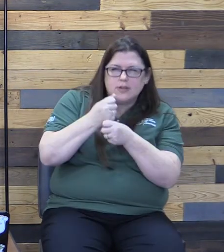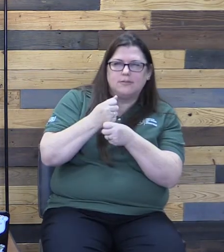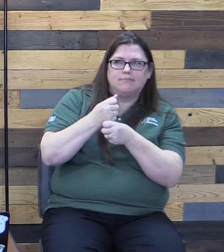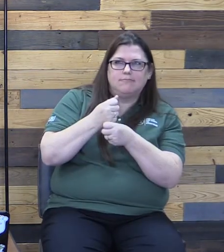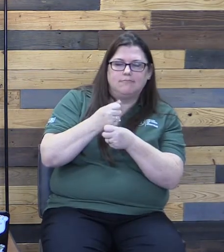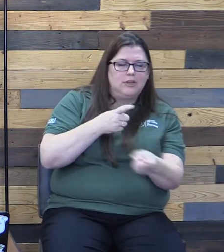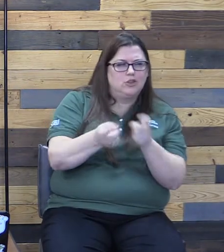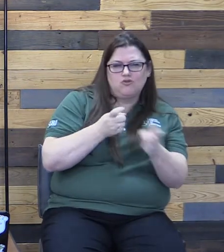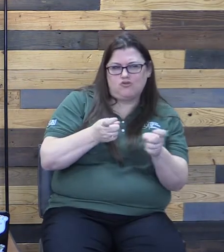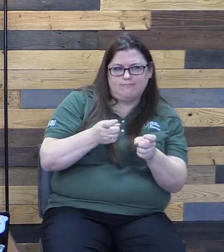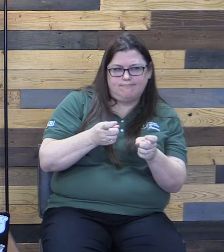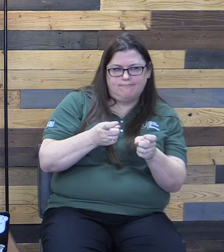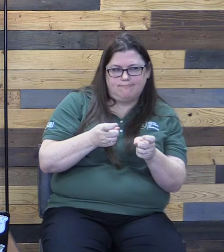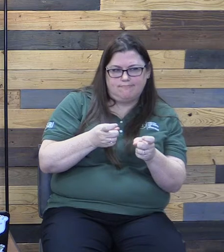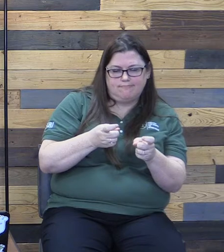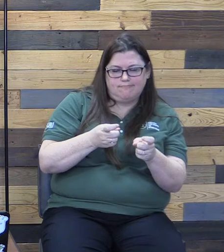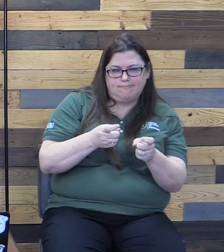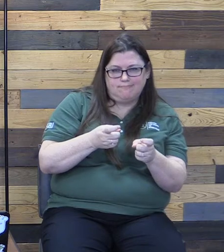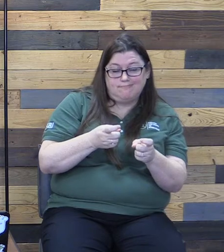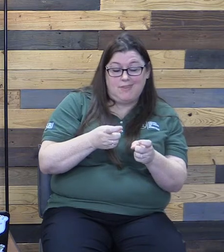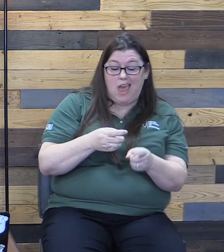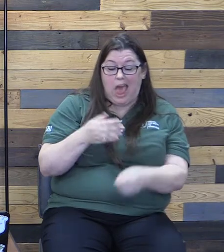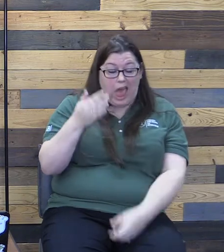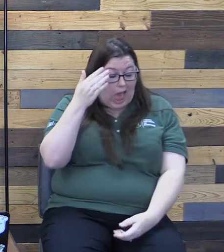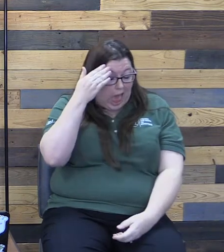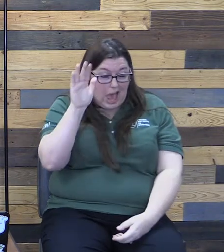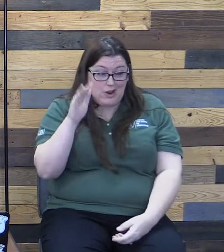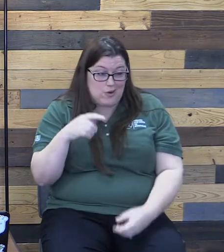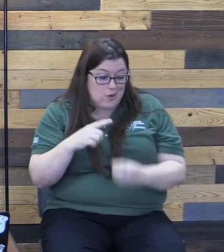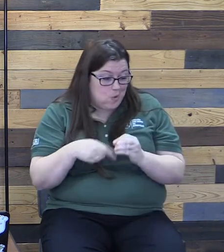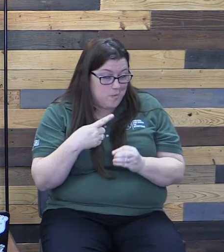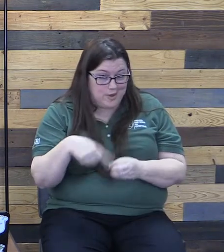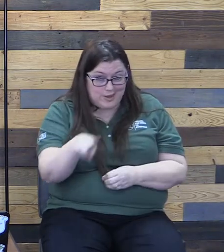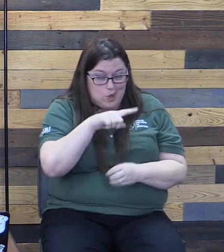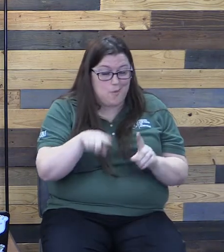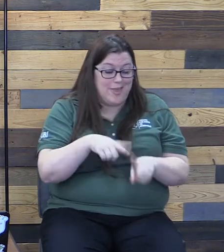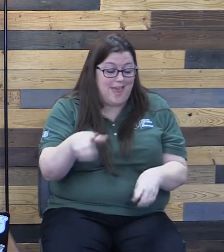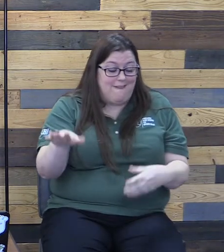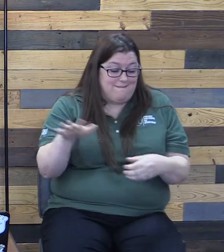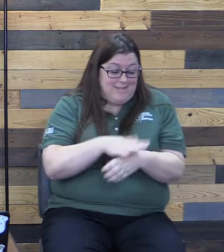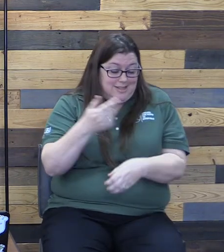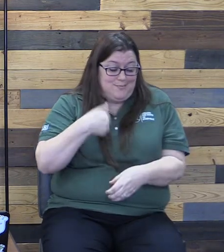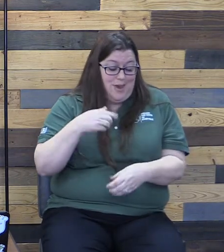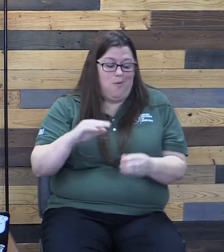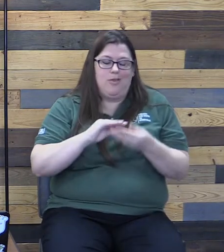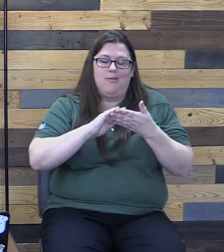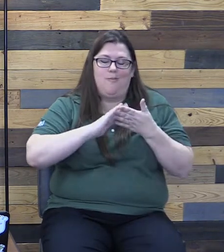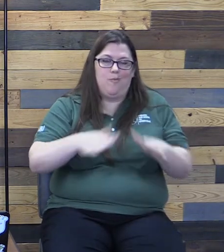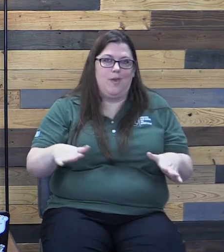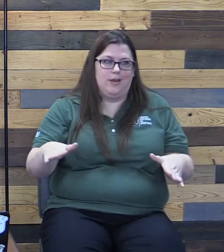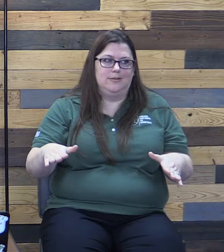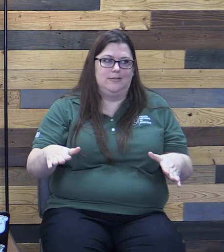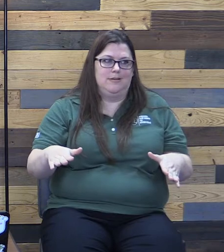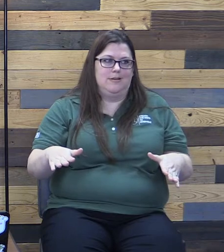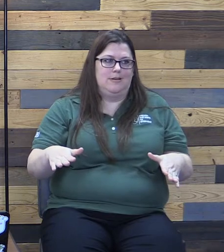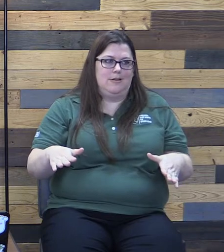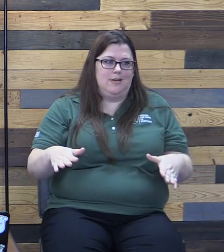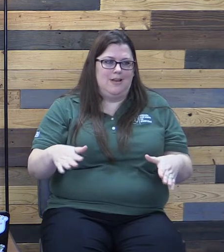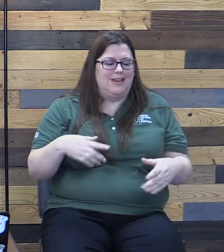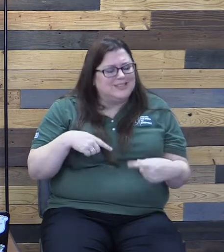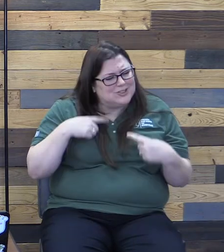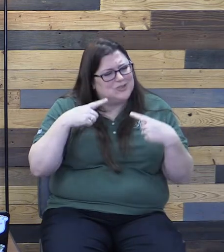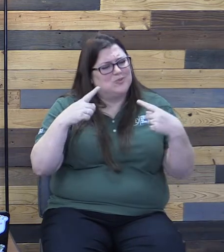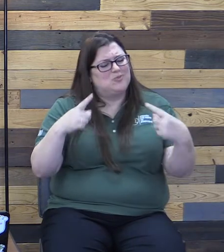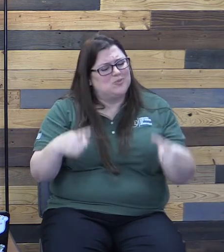in control. And that, I don't know about you, but that fills me with incredible peace. even though I struggle sometimes to understand why certain things happen,